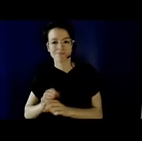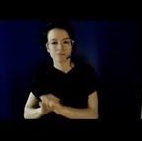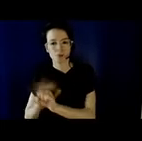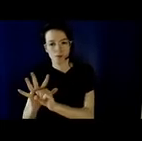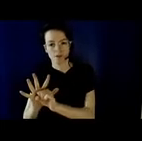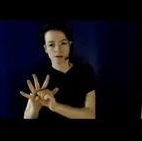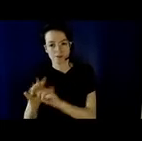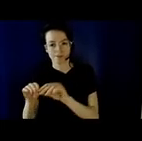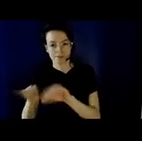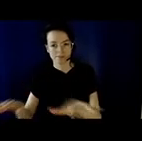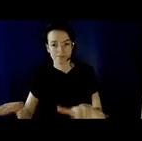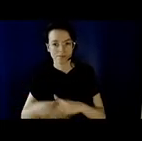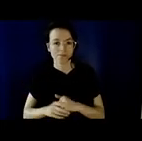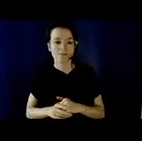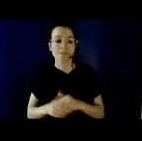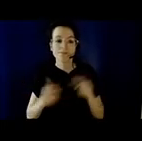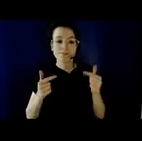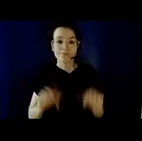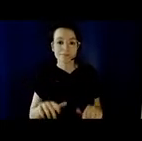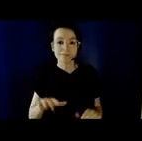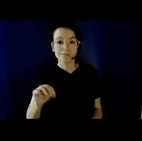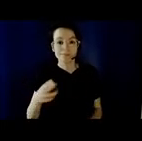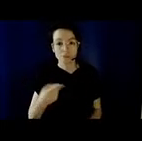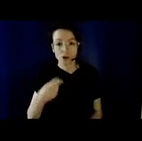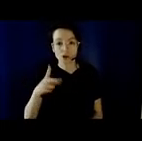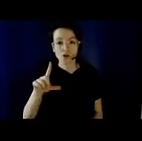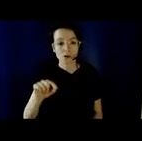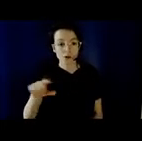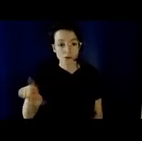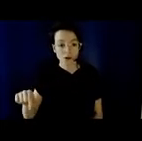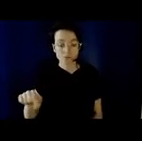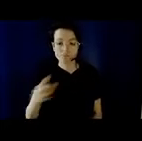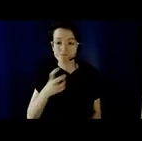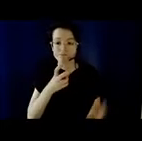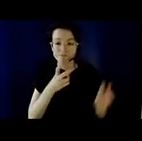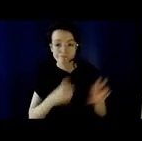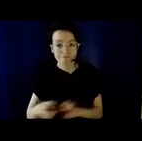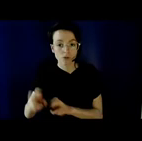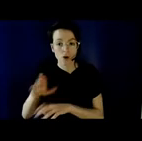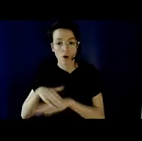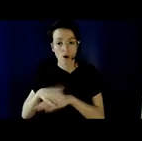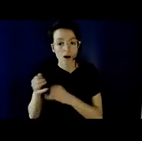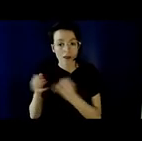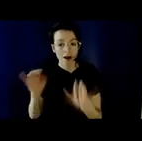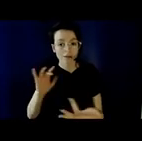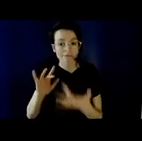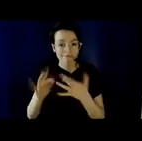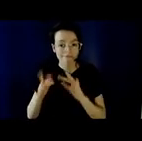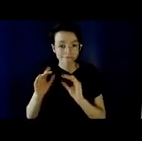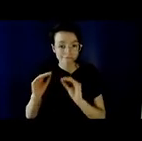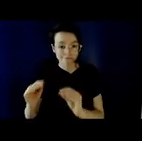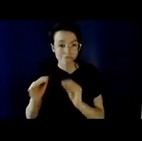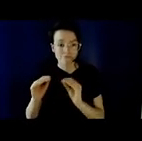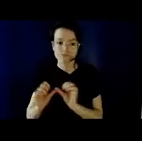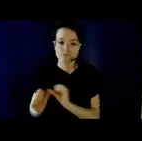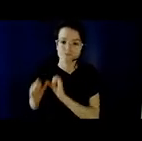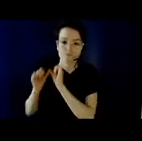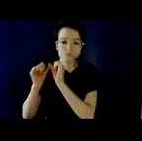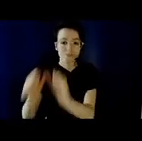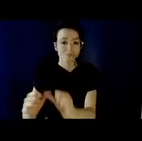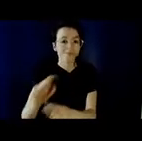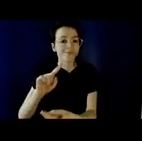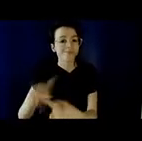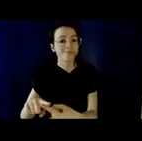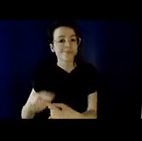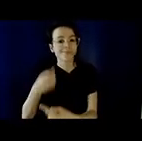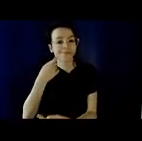In mid-March 2020, UBC moved all classes online, and continued remote teaching until the end of the 2021 summer